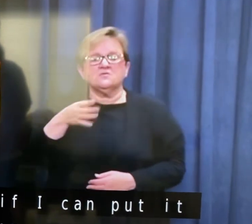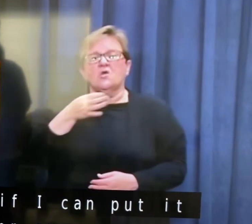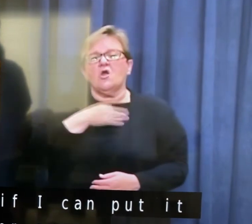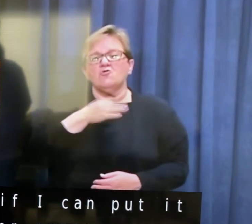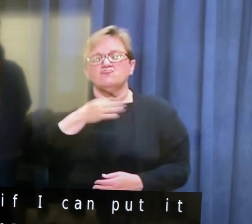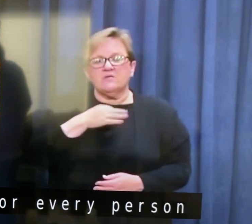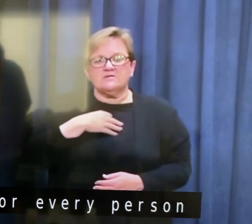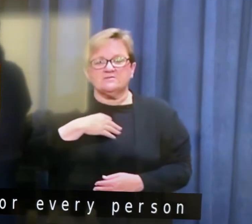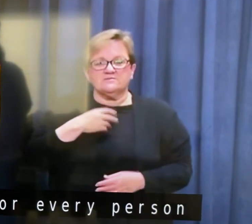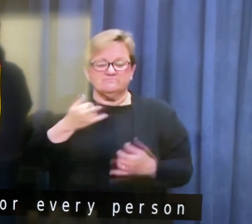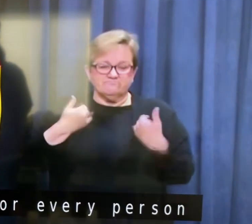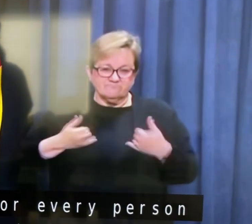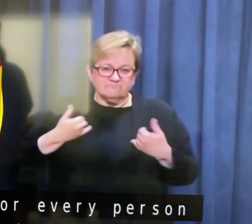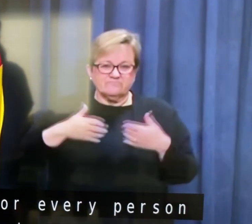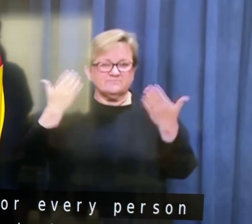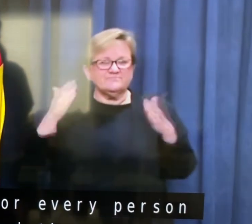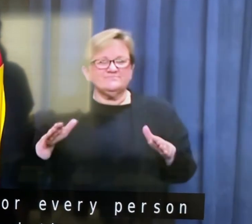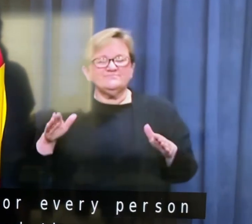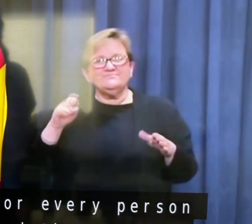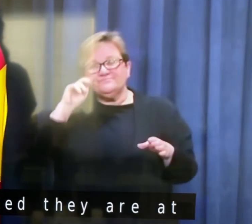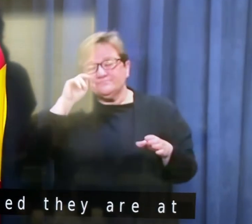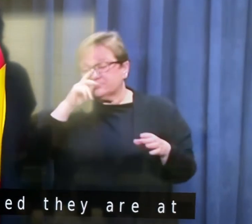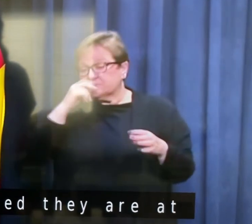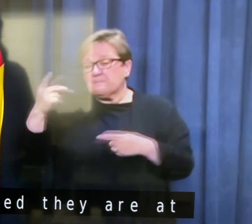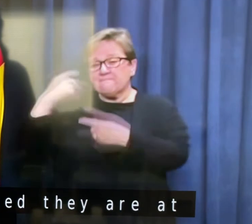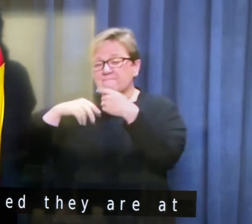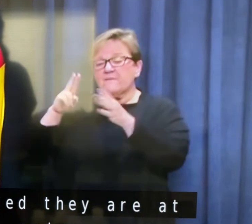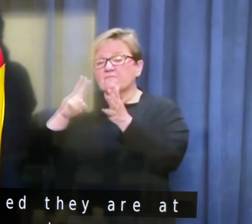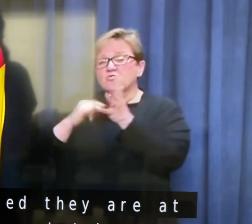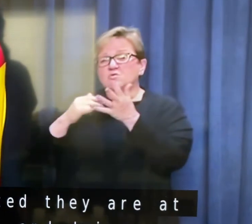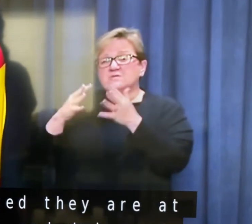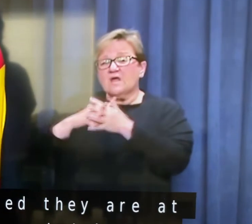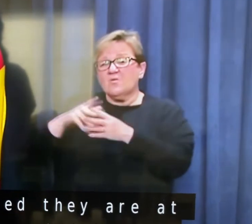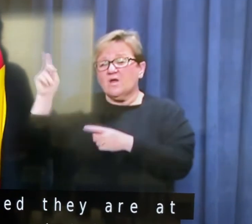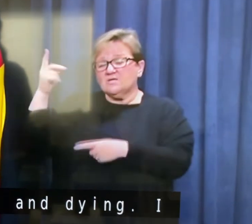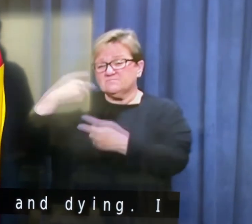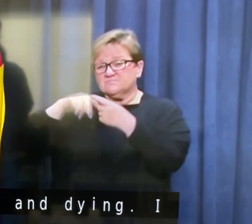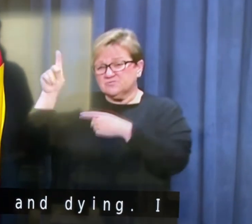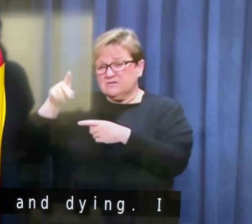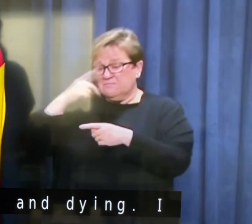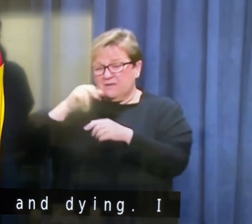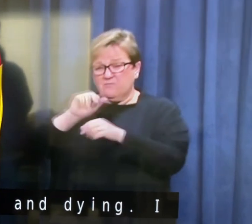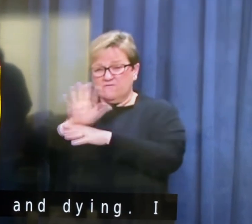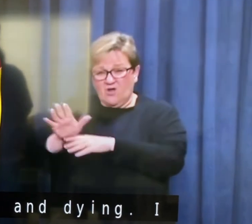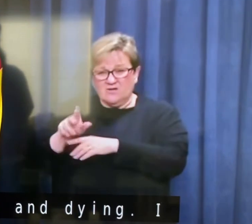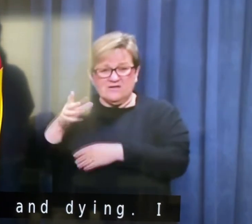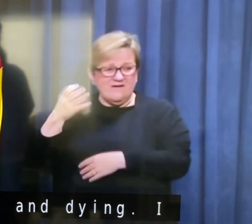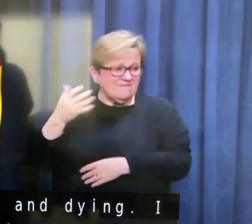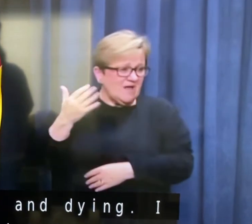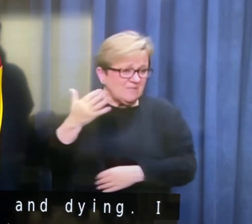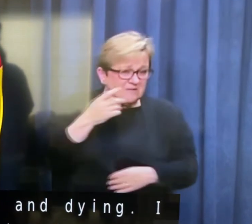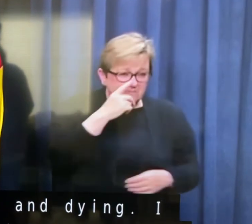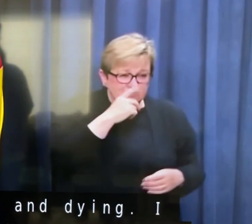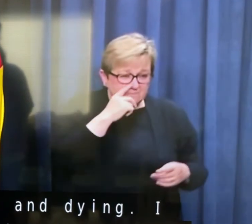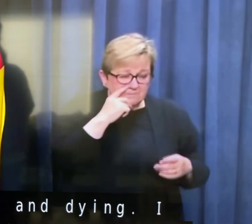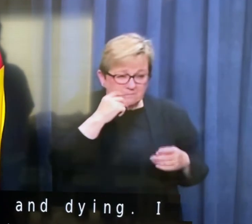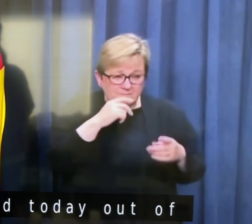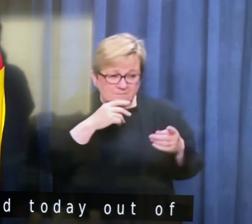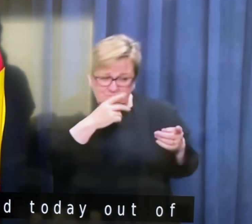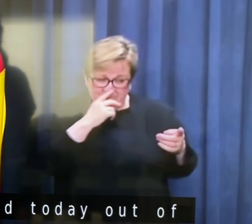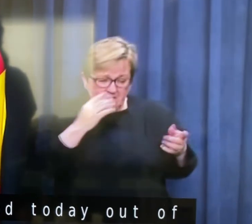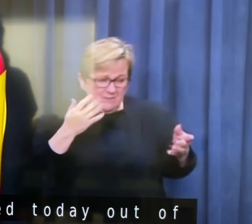getting ill and dying. Um, I know that, as I was advised today, out of the New South Wales outbreak, uh, where they've got how many, uh, cases?